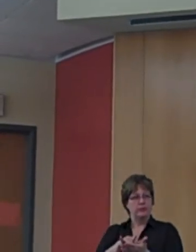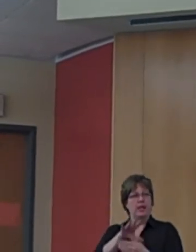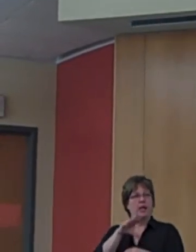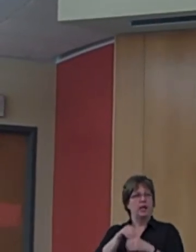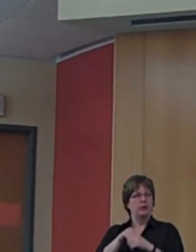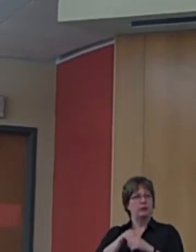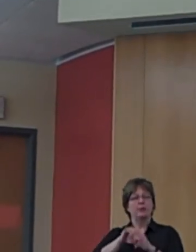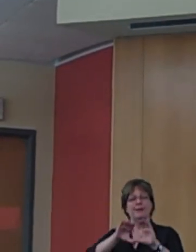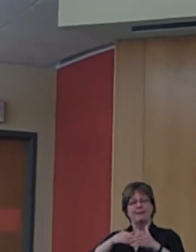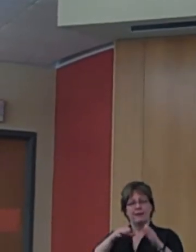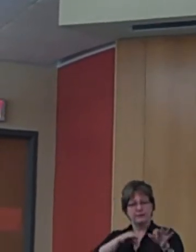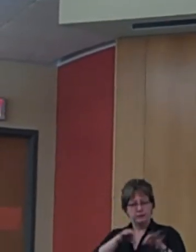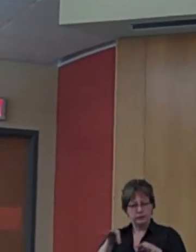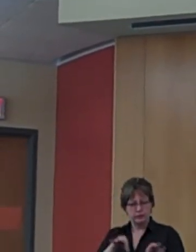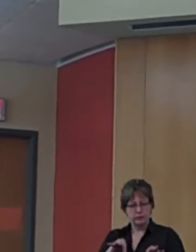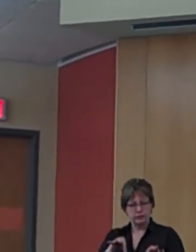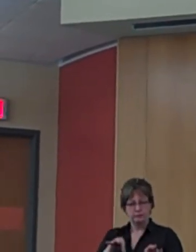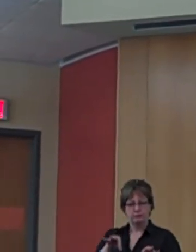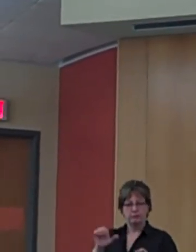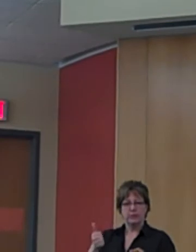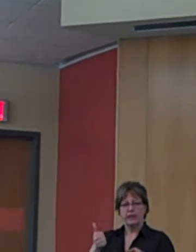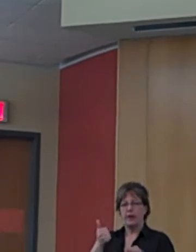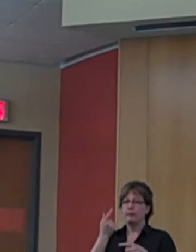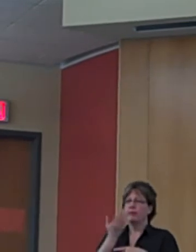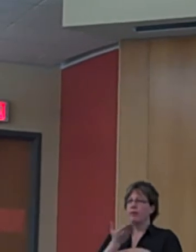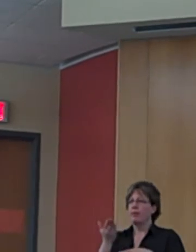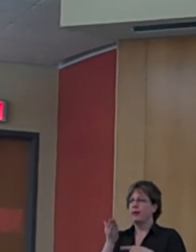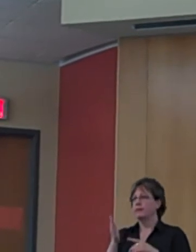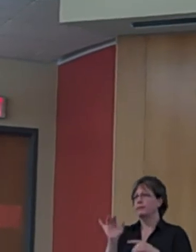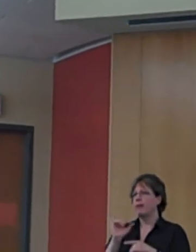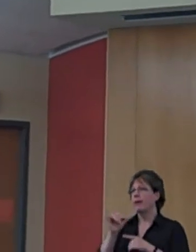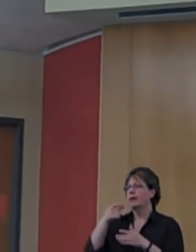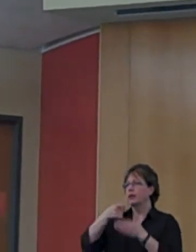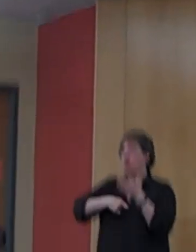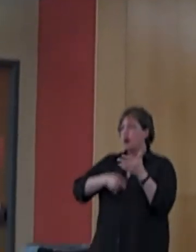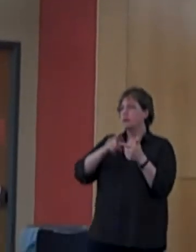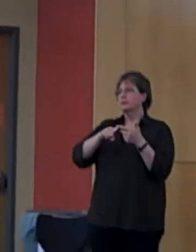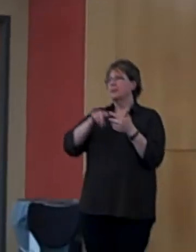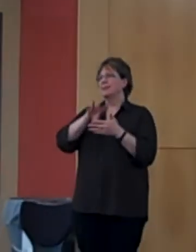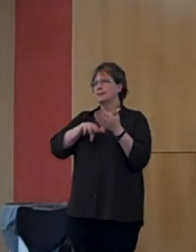descriptions and other considerations such as cost, scheduling, or class emphasis.